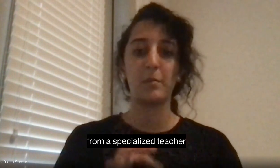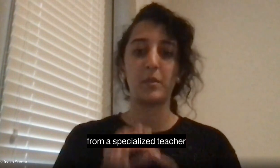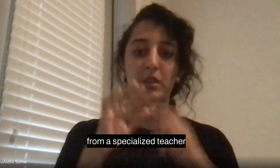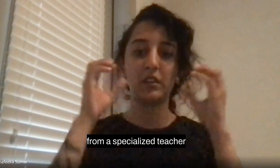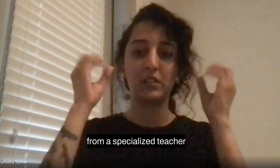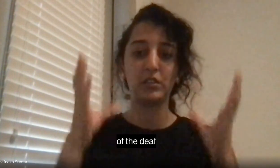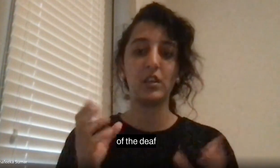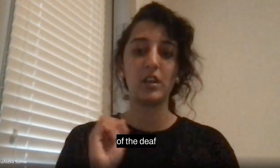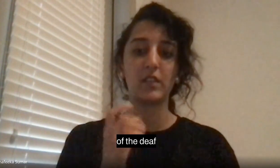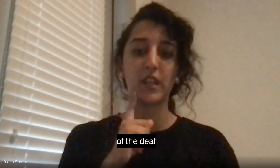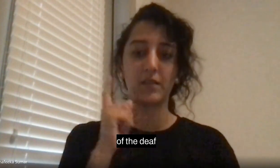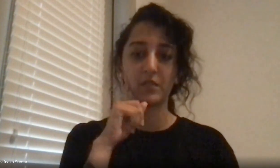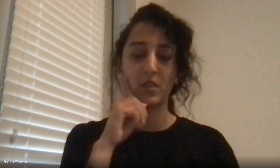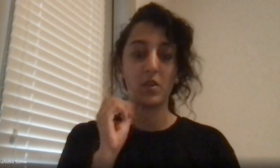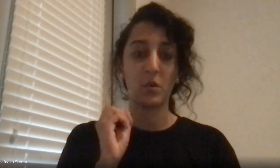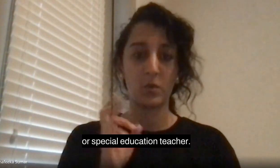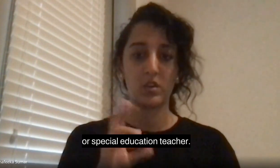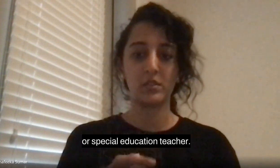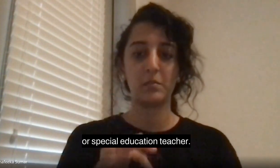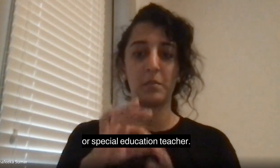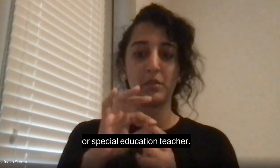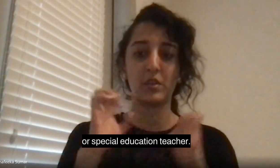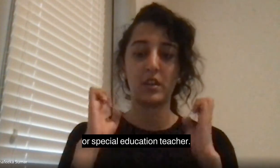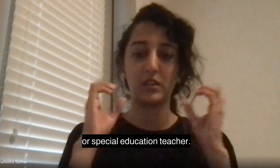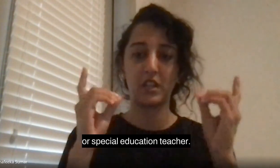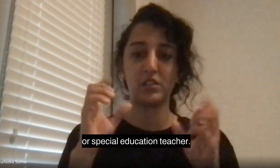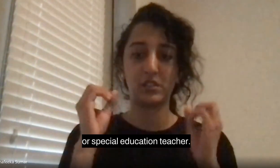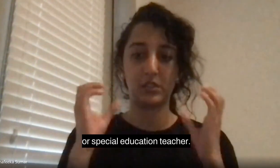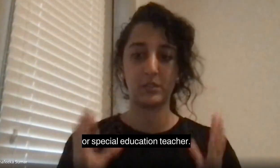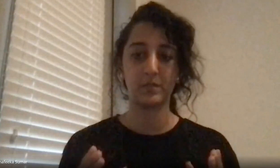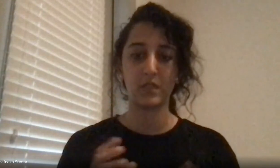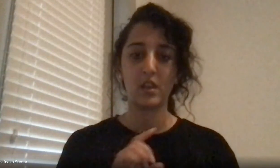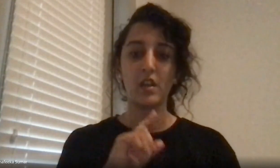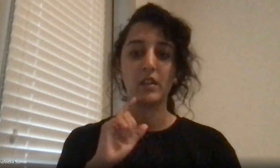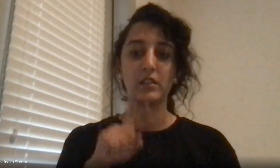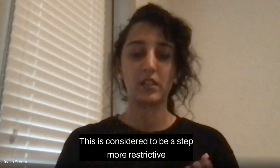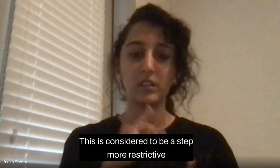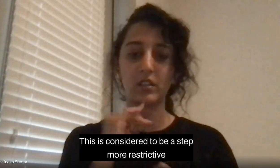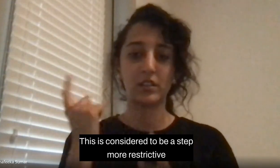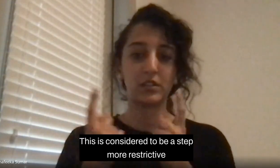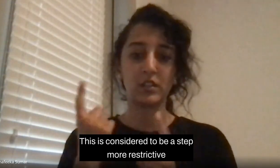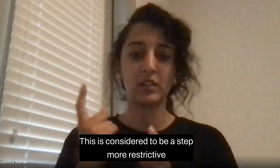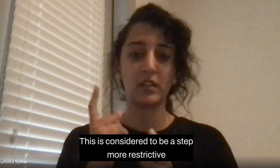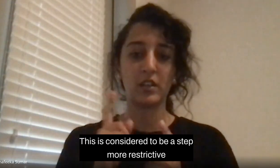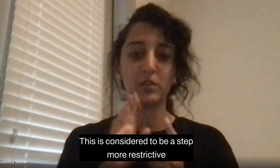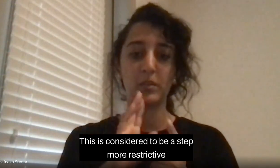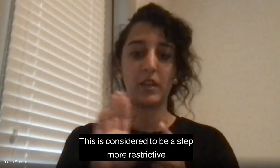specialized teacher of the deaf or special education teacher. This is considered to be a